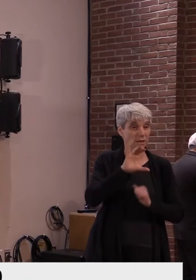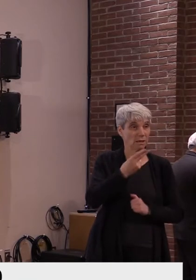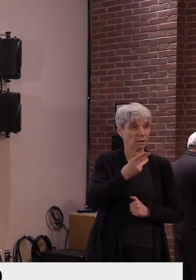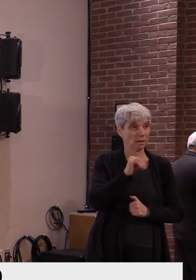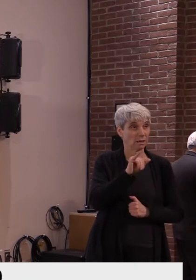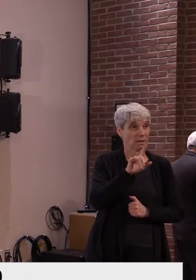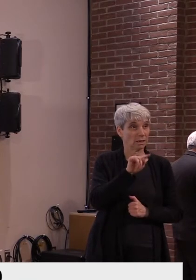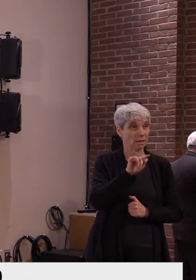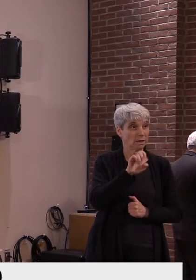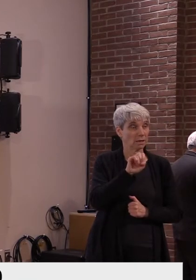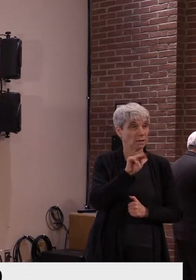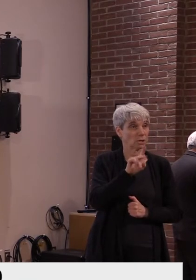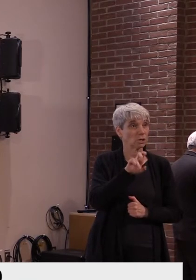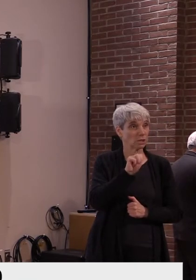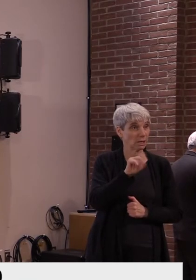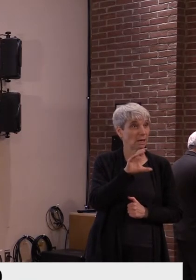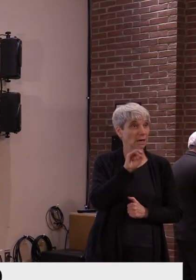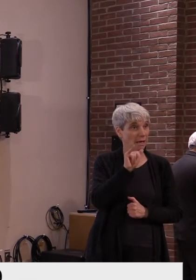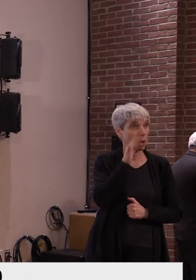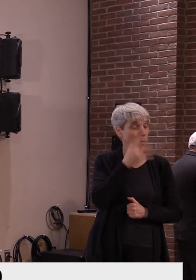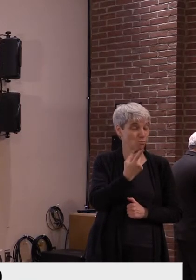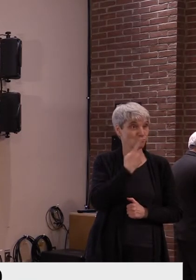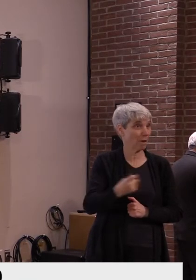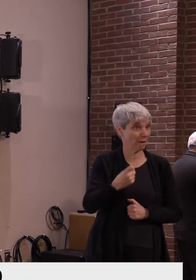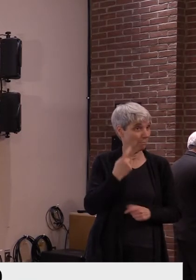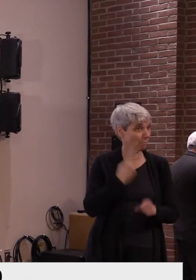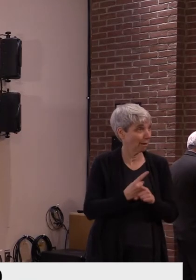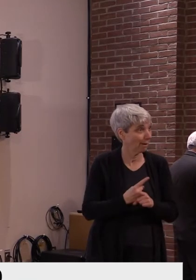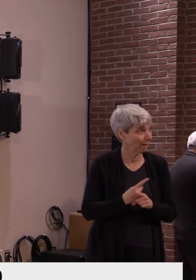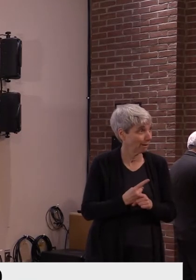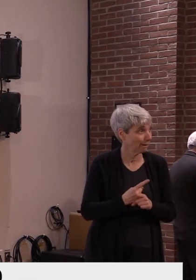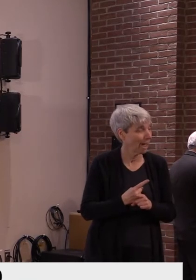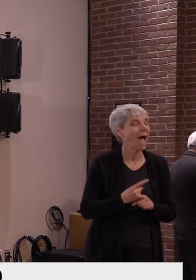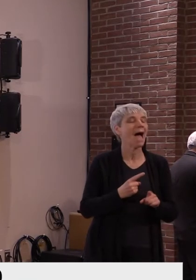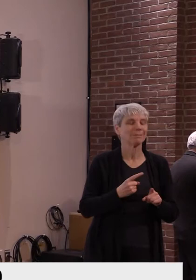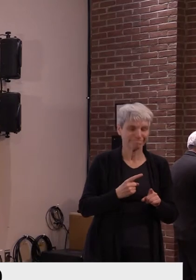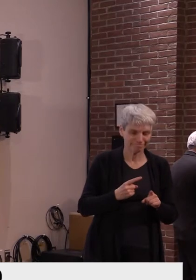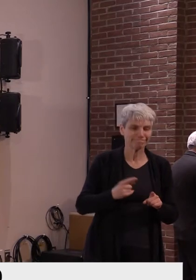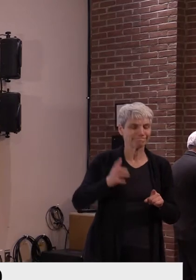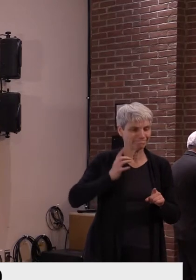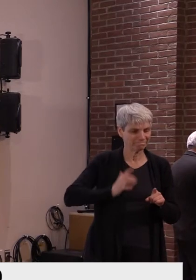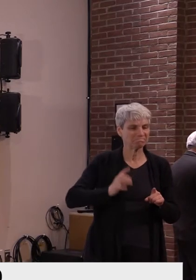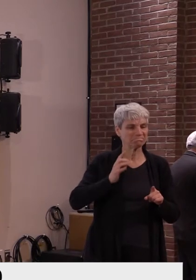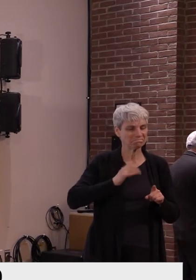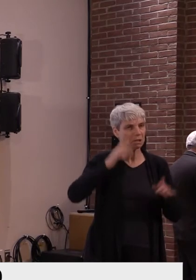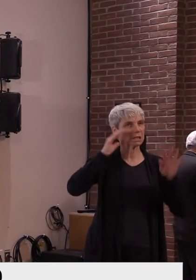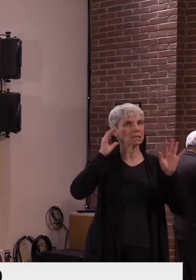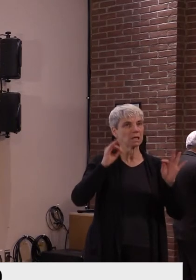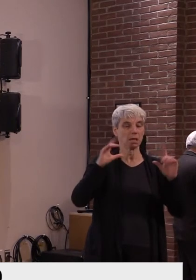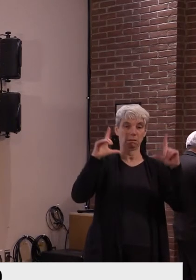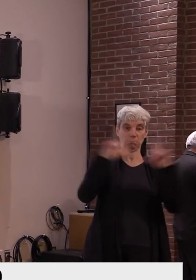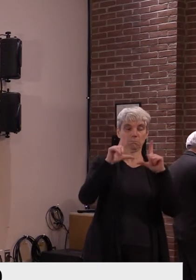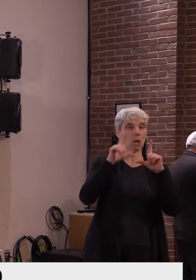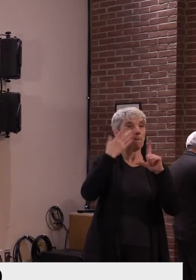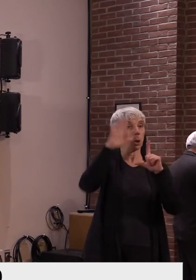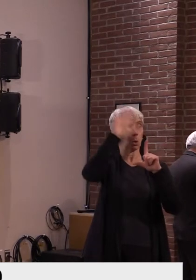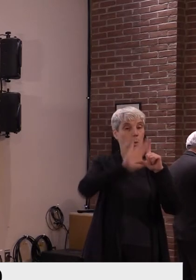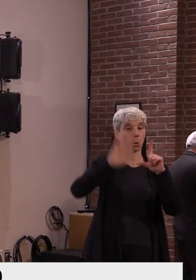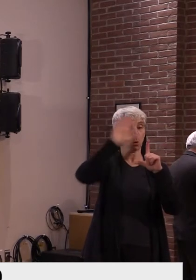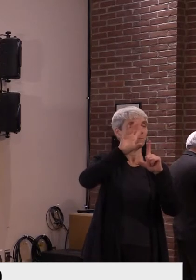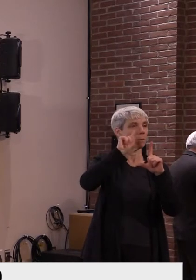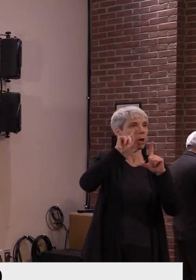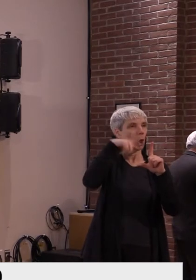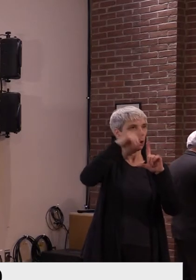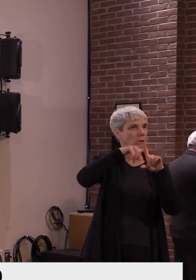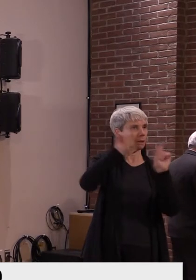it's a good point, Stuart, that we haven't made this in a while, but we made the intentional decision to exempt Vermont from the travel policies way